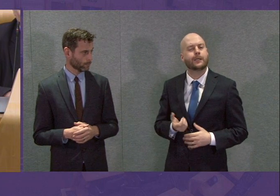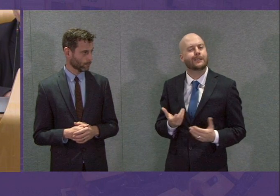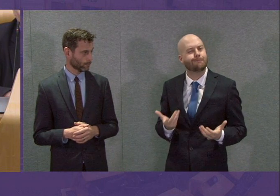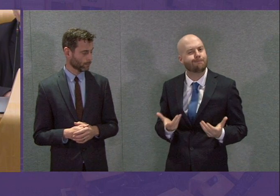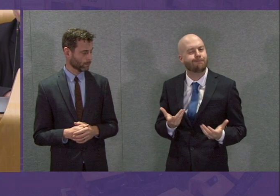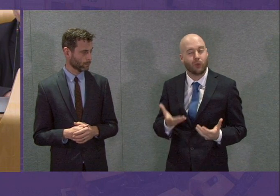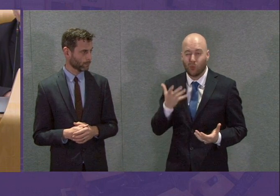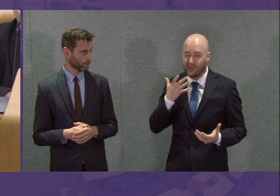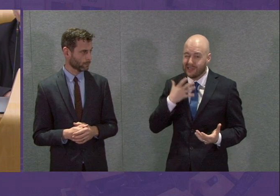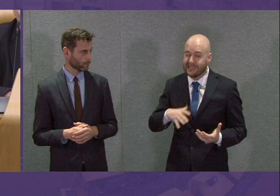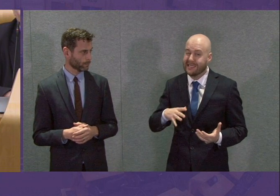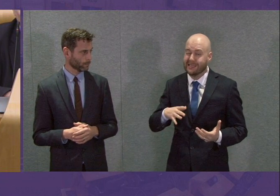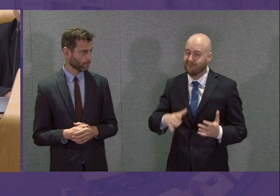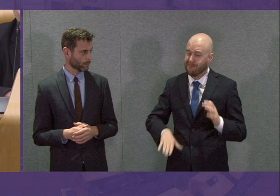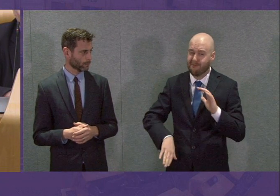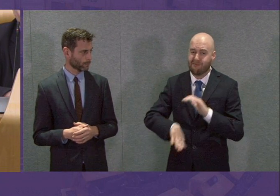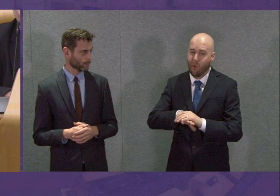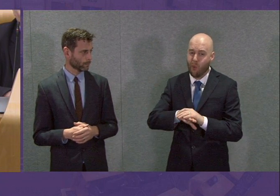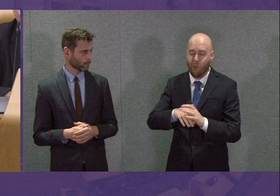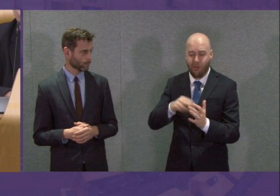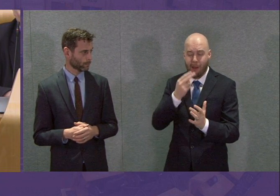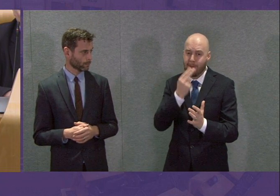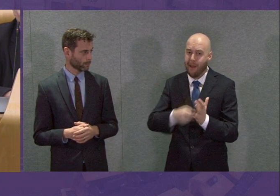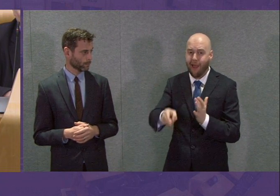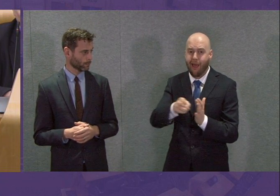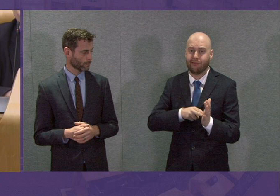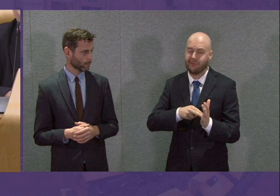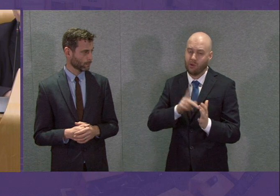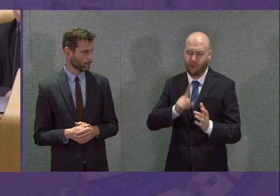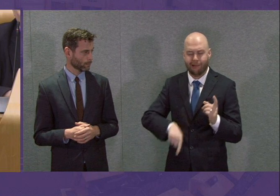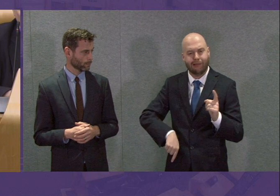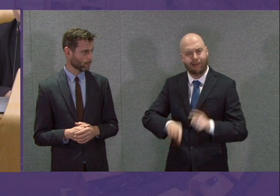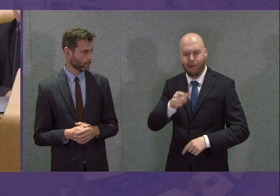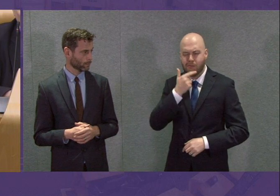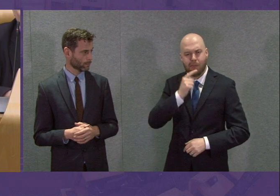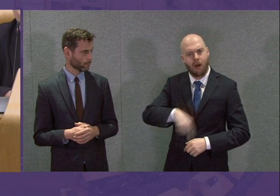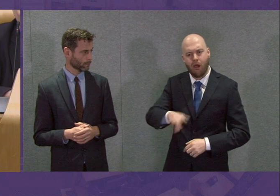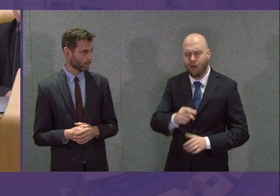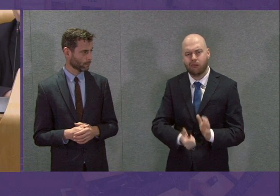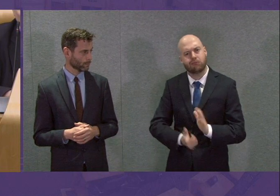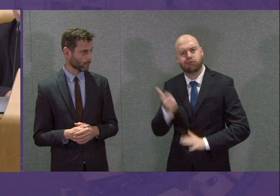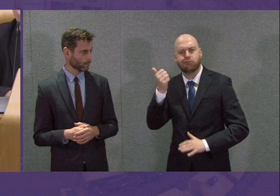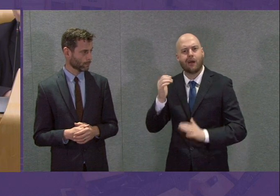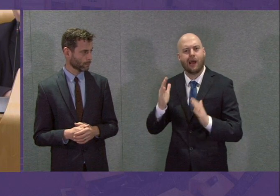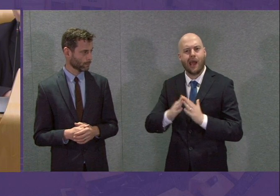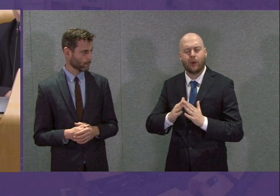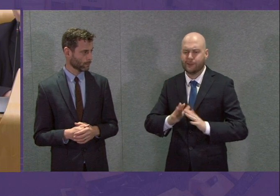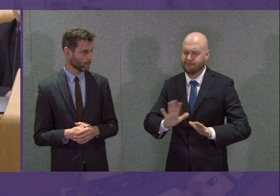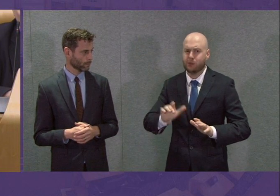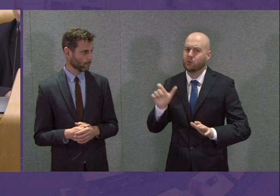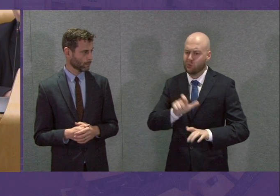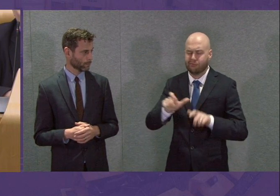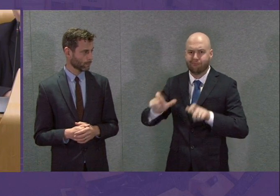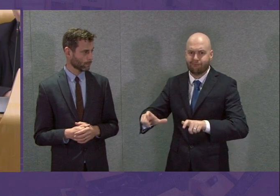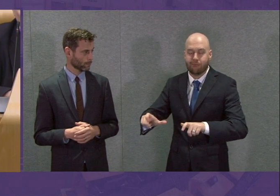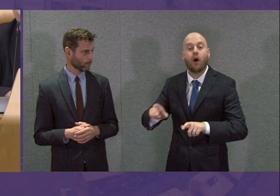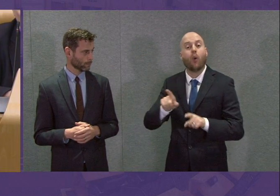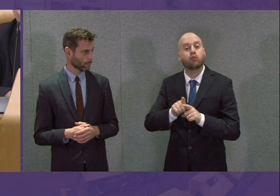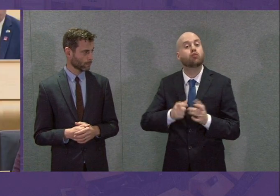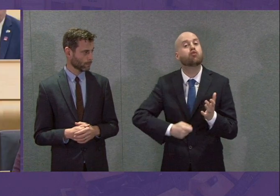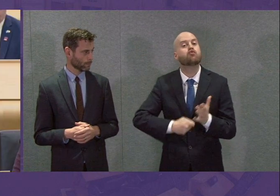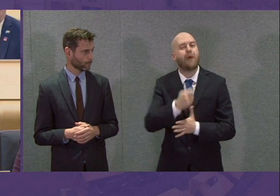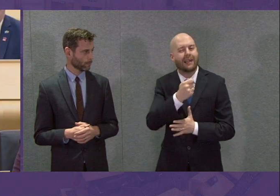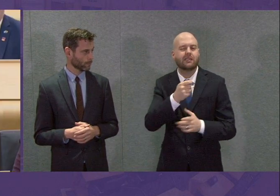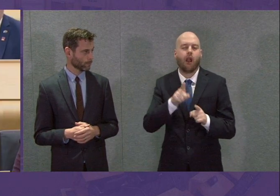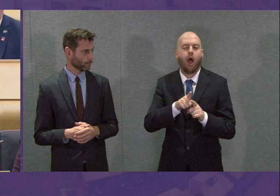ban on evictions during this crisis on any grounds and a rent holiday for those who need it? The Prime